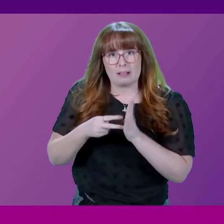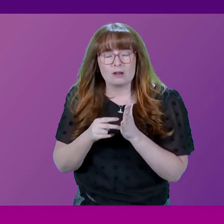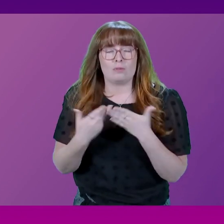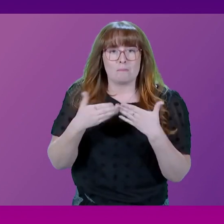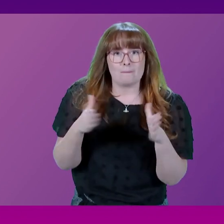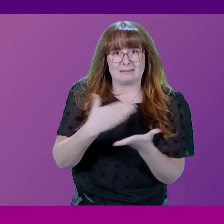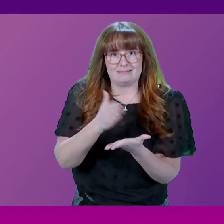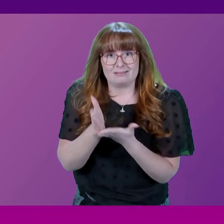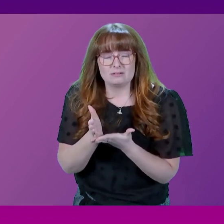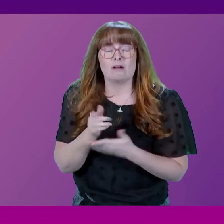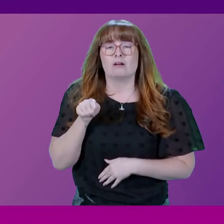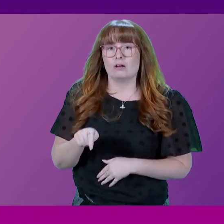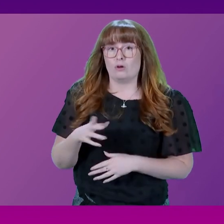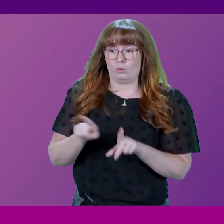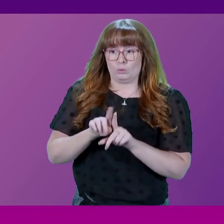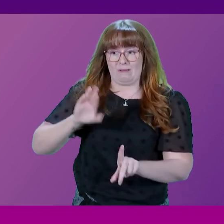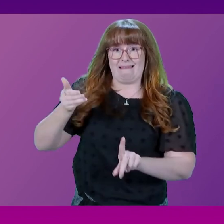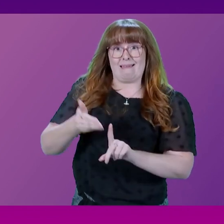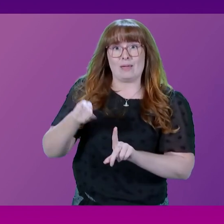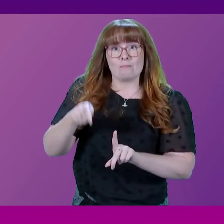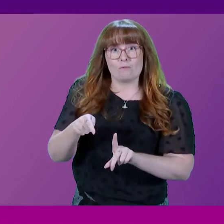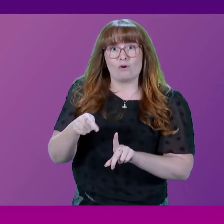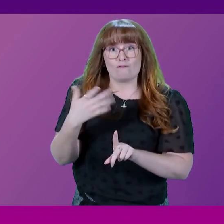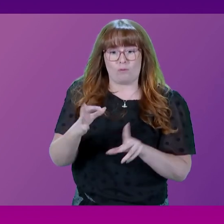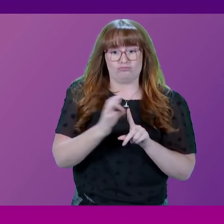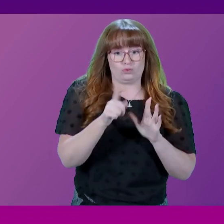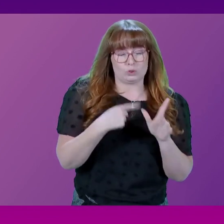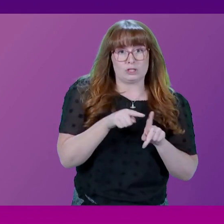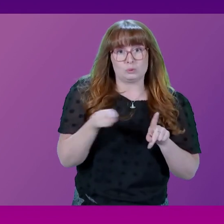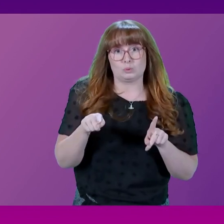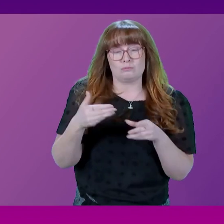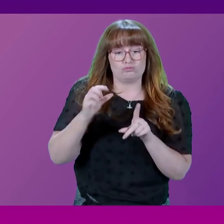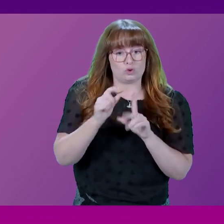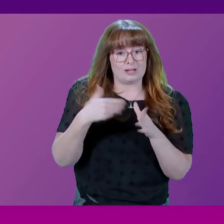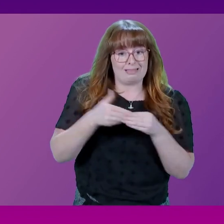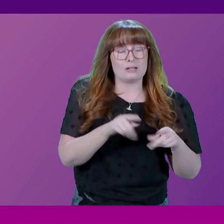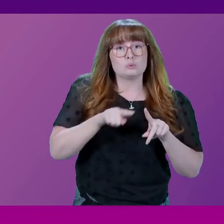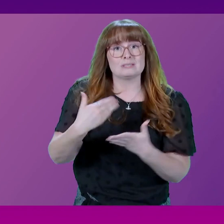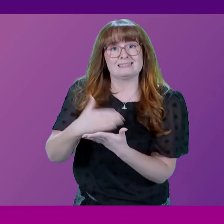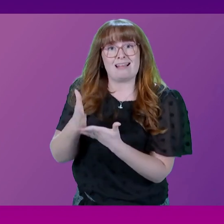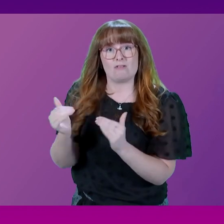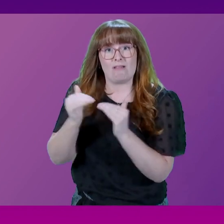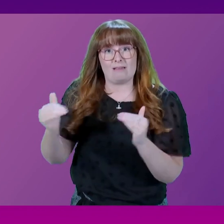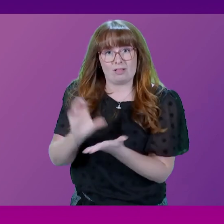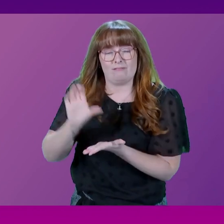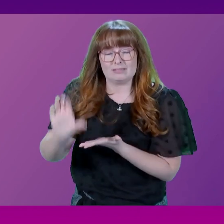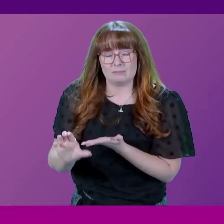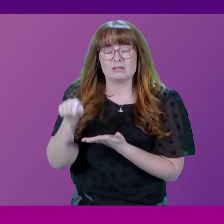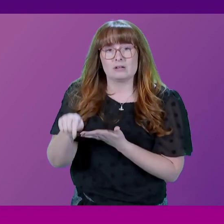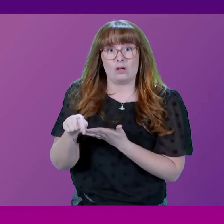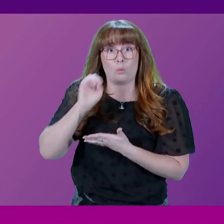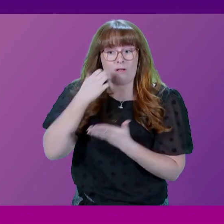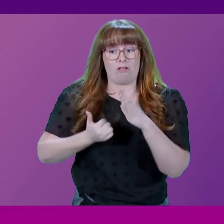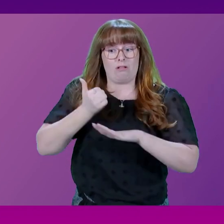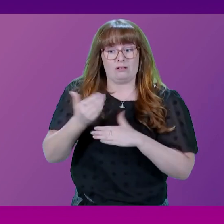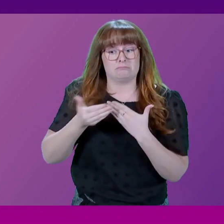partners, specifically aimed at enabling a move from project-led to sector-level investment. Launching later this